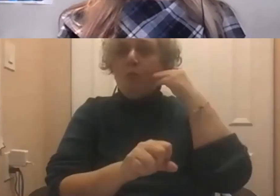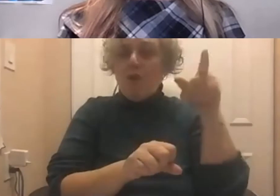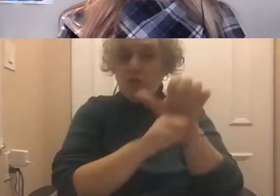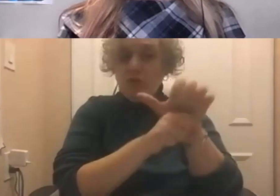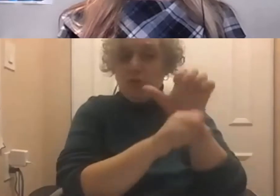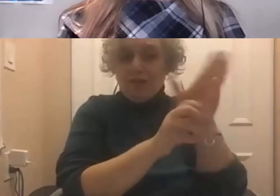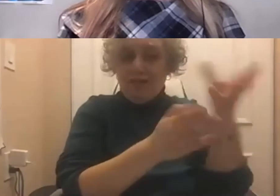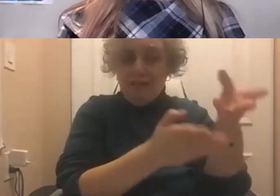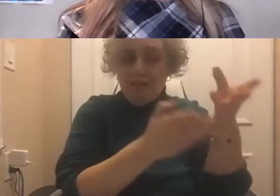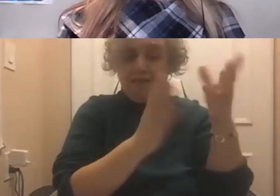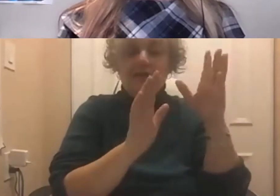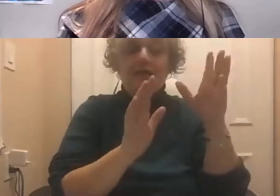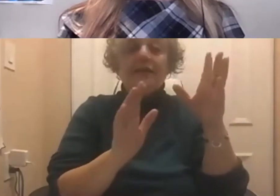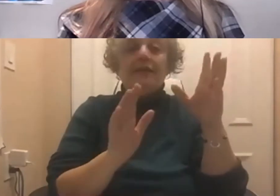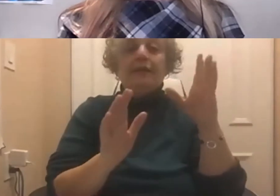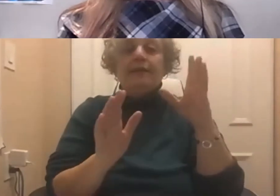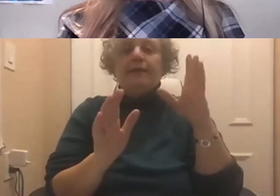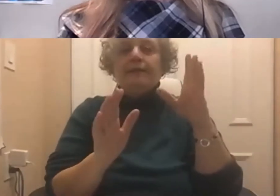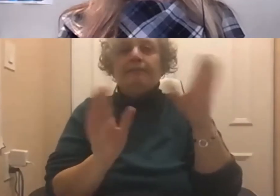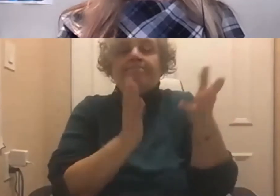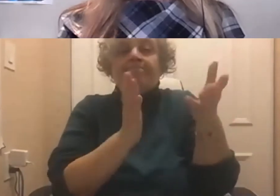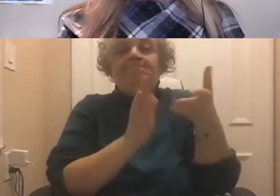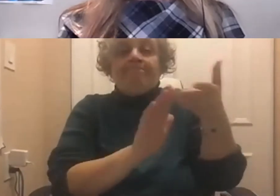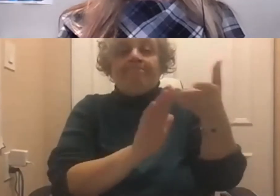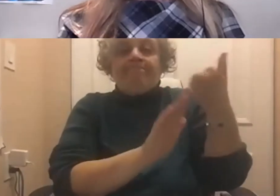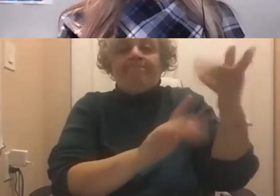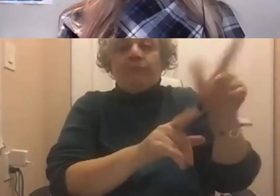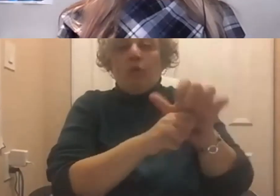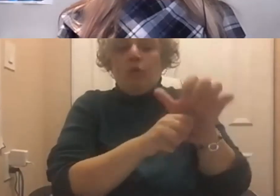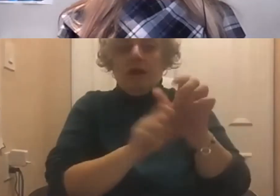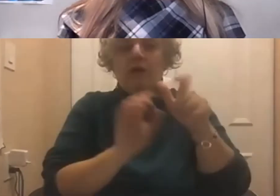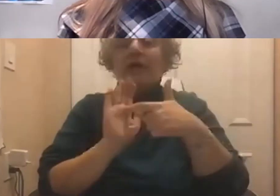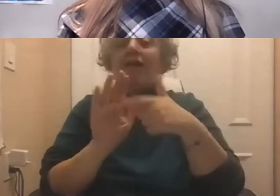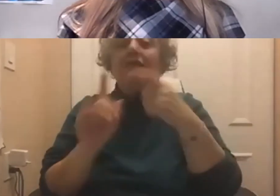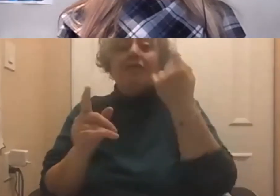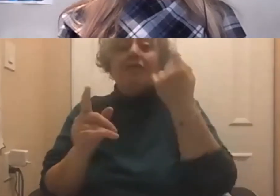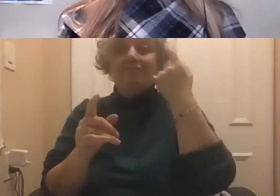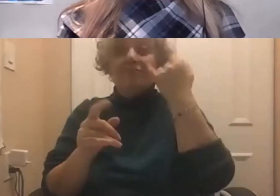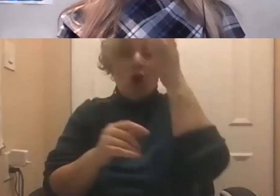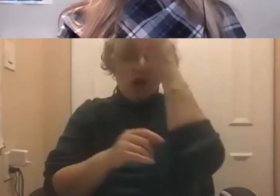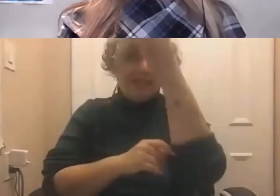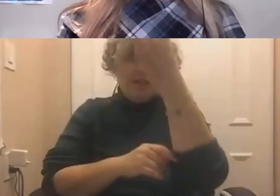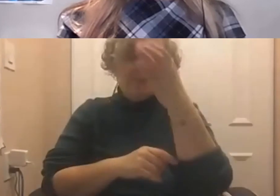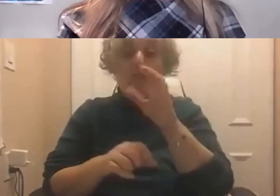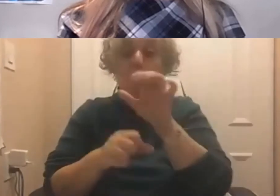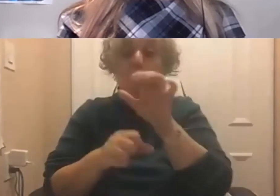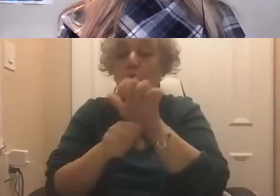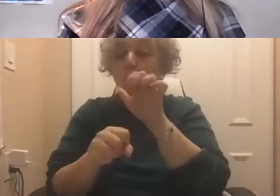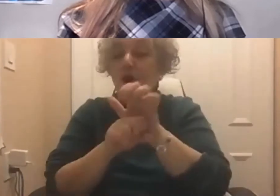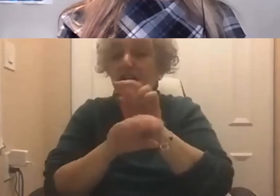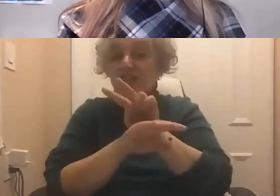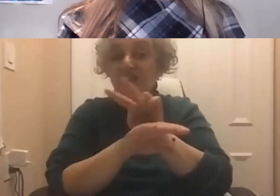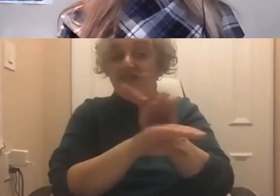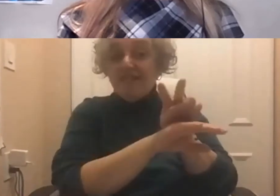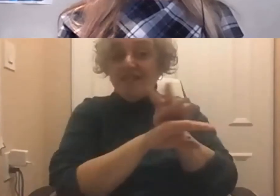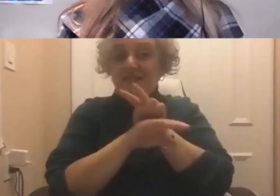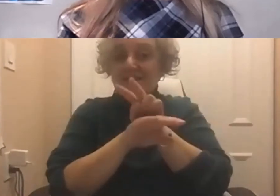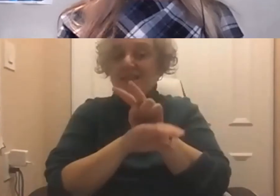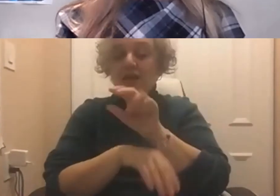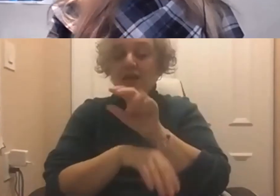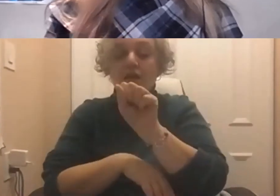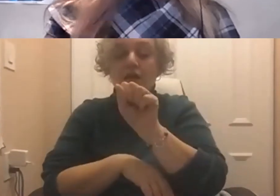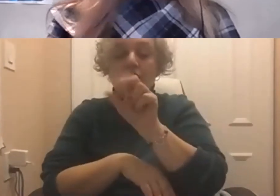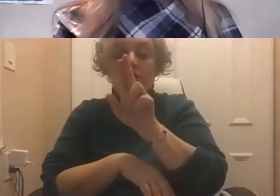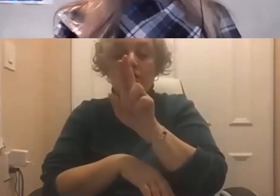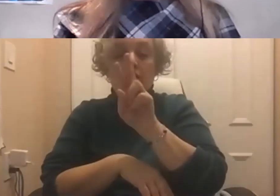around workplace surveillance. And is it, I mean, I think everybody